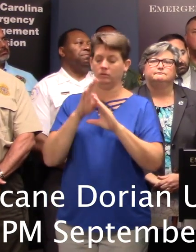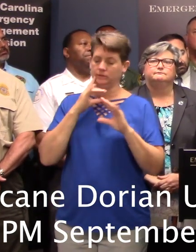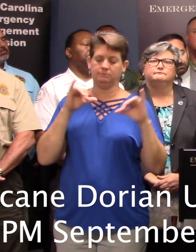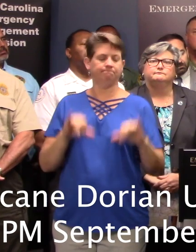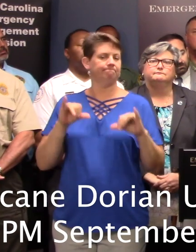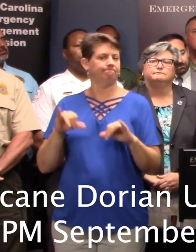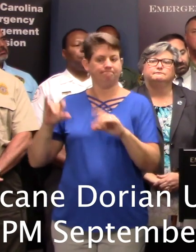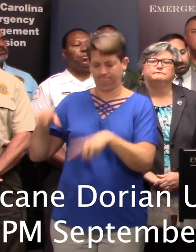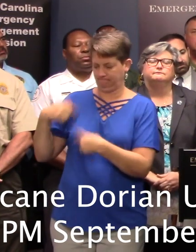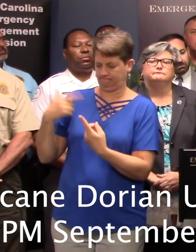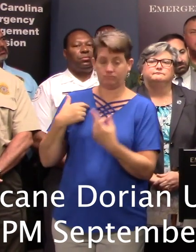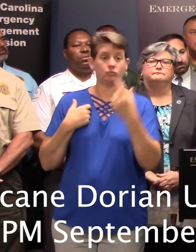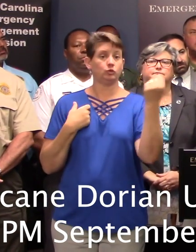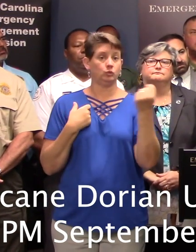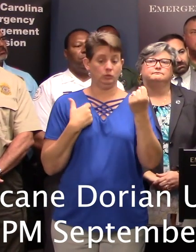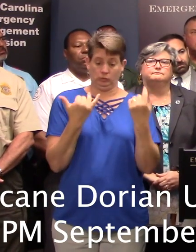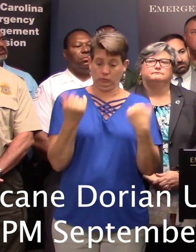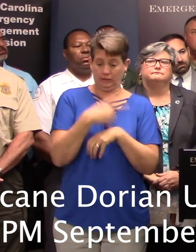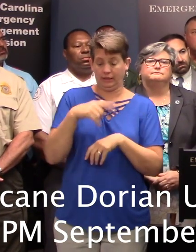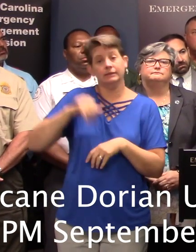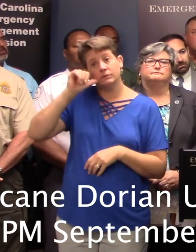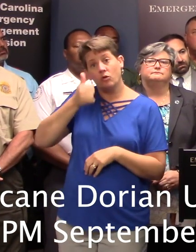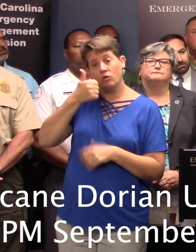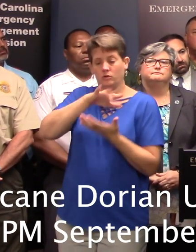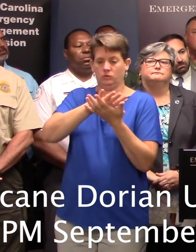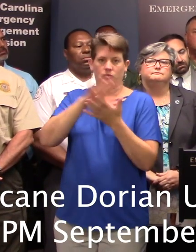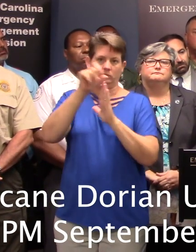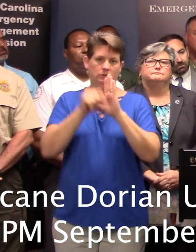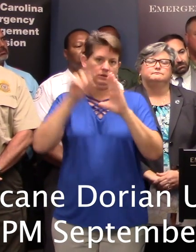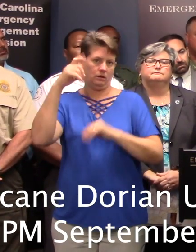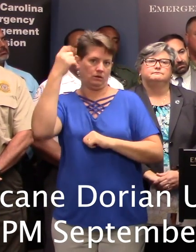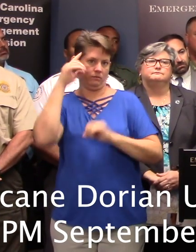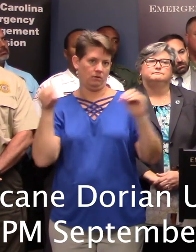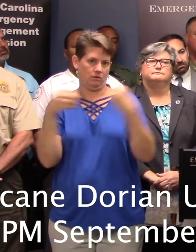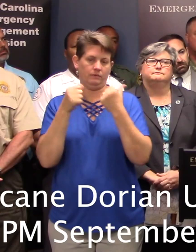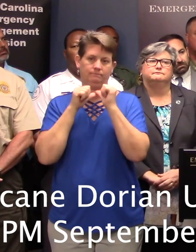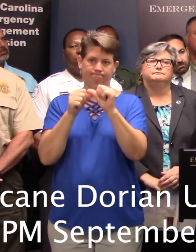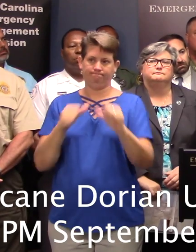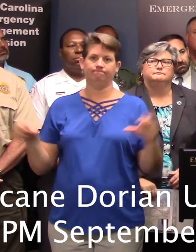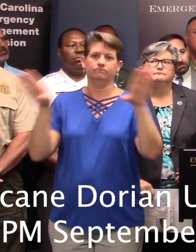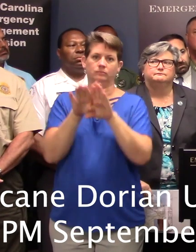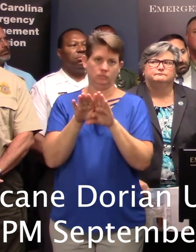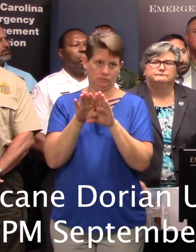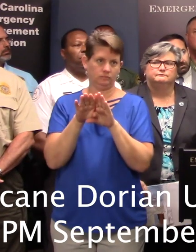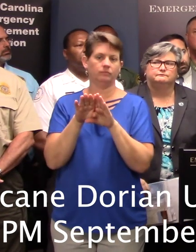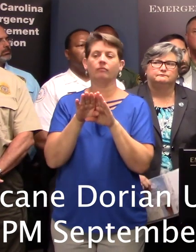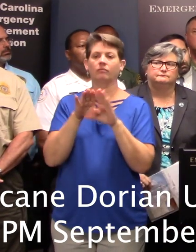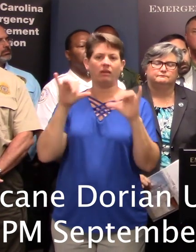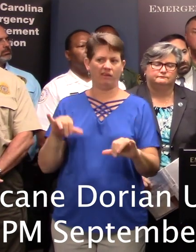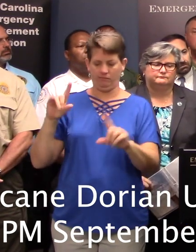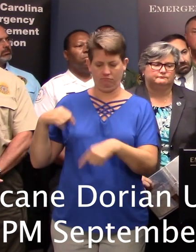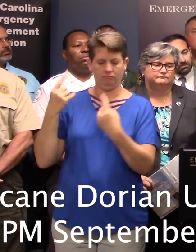for Tuesday and today. Tomorrow, the schools and state government offices will remain closed. Those that have been